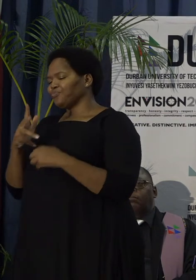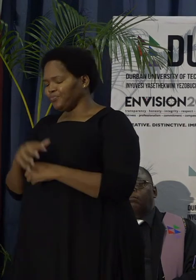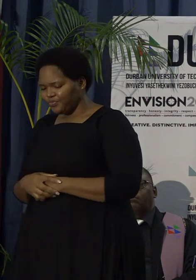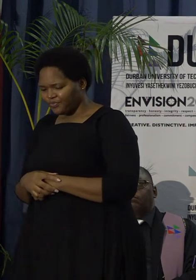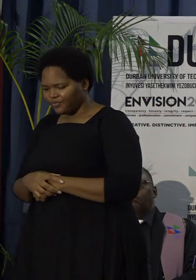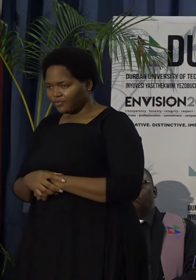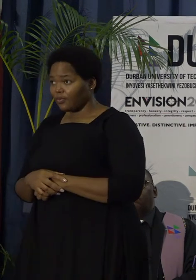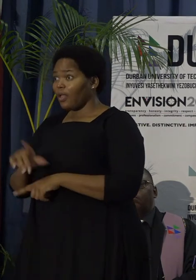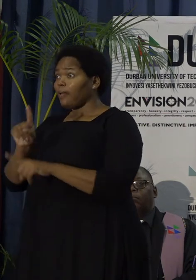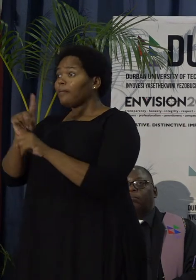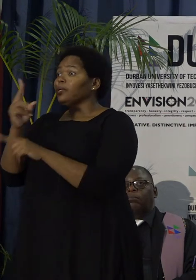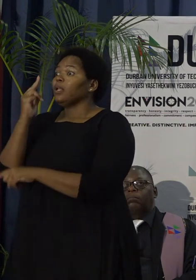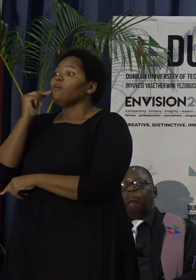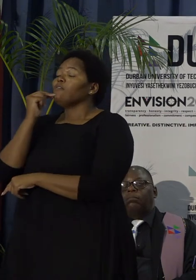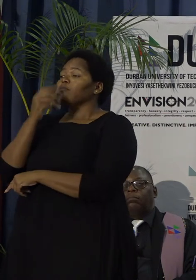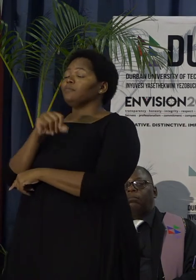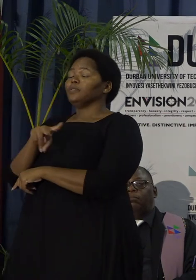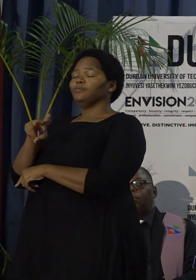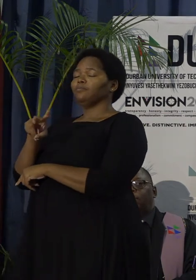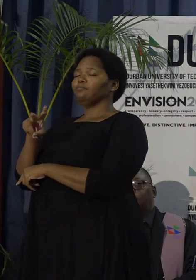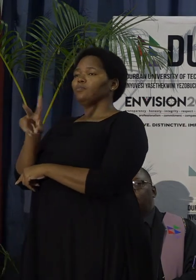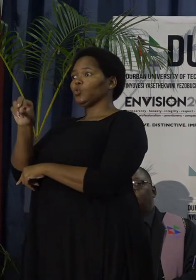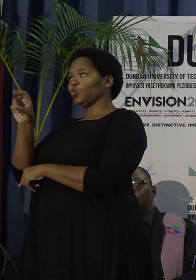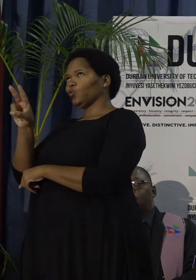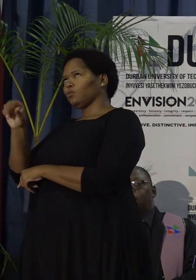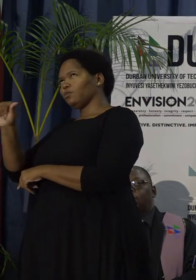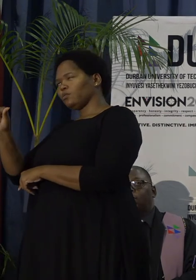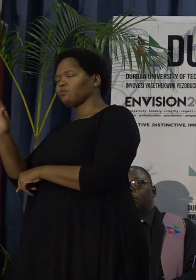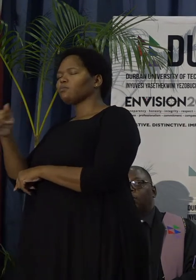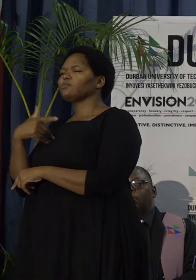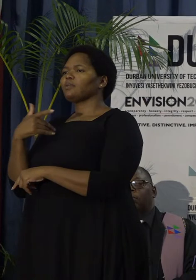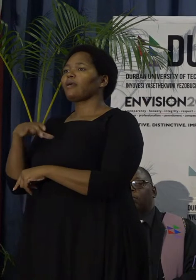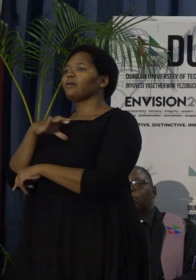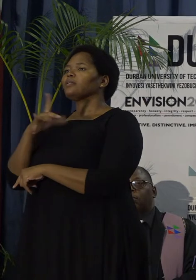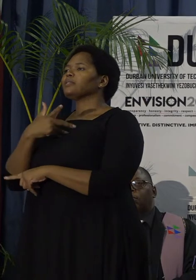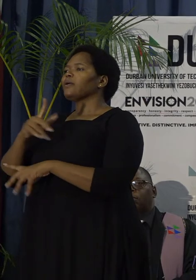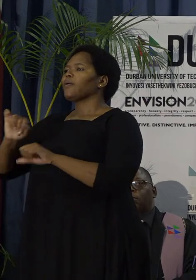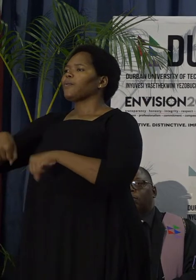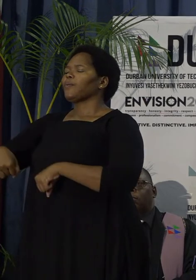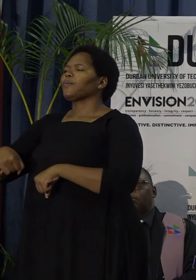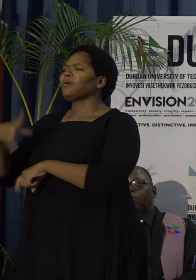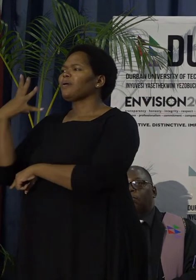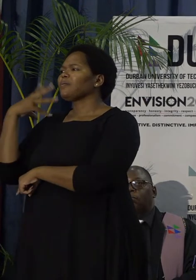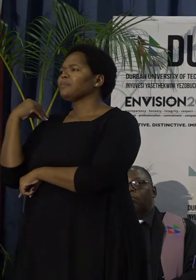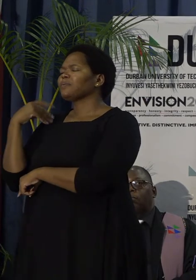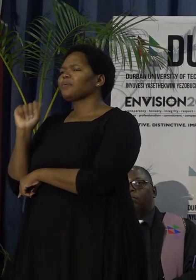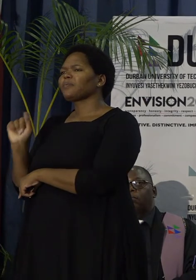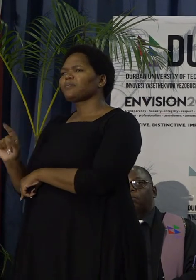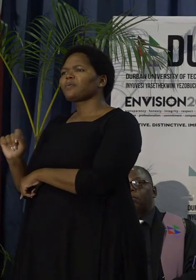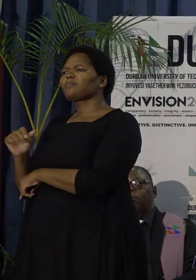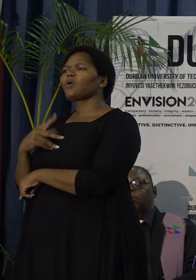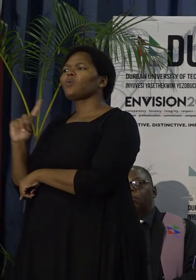At its 26 November 22 meeting, council approved for submission to our minister a uniquely DUT student housing